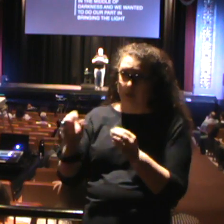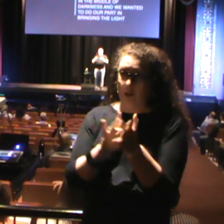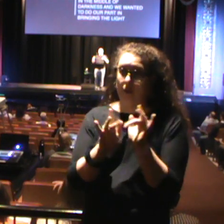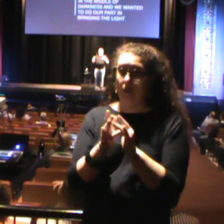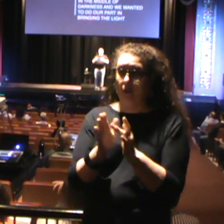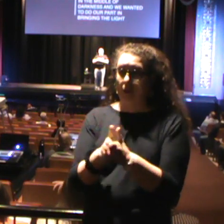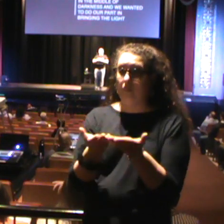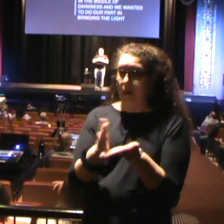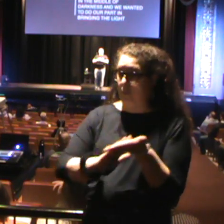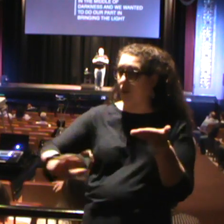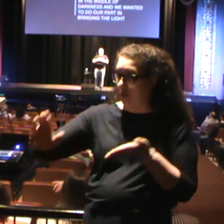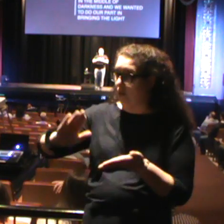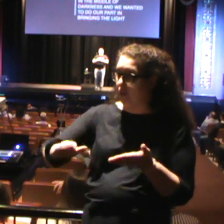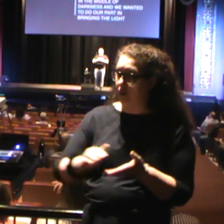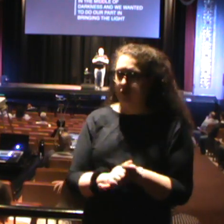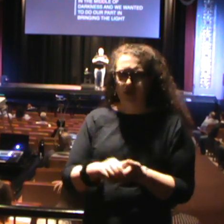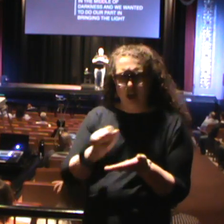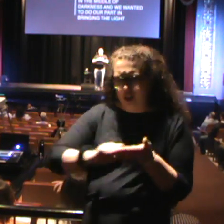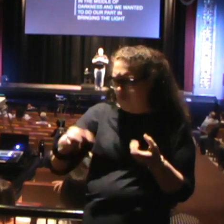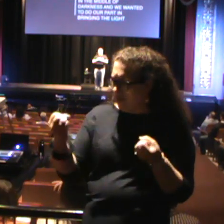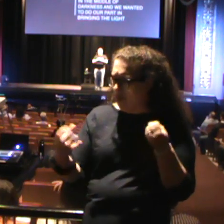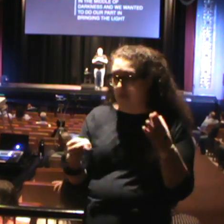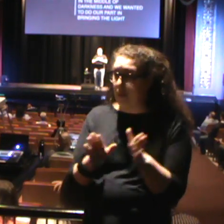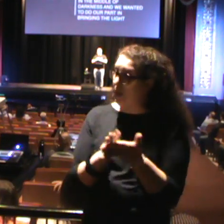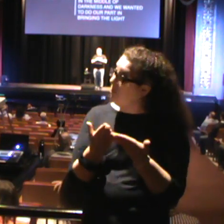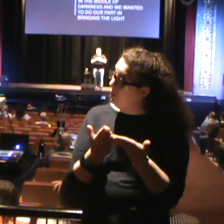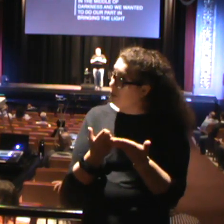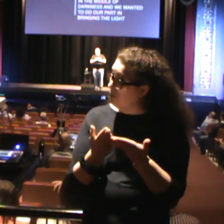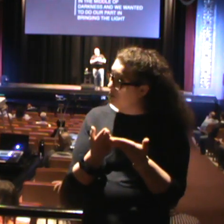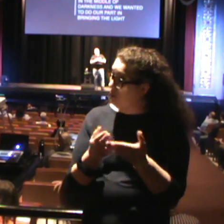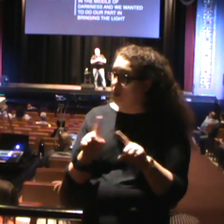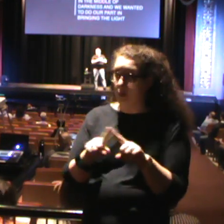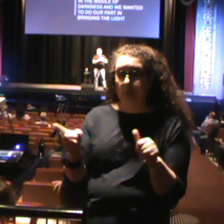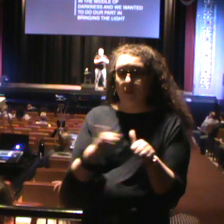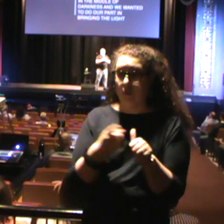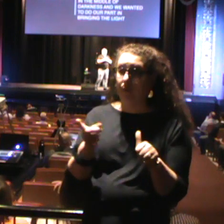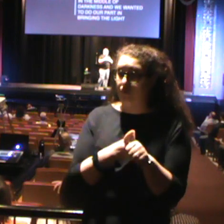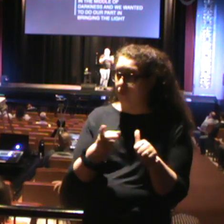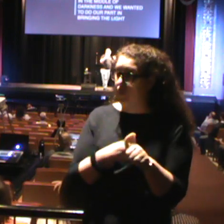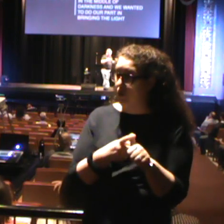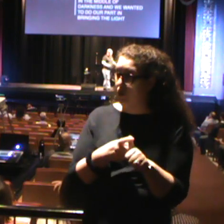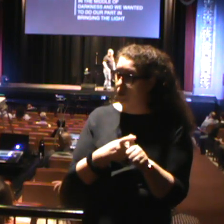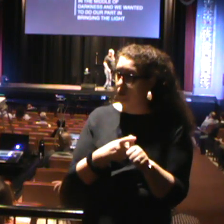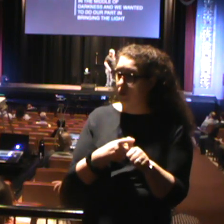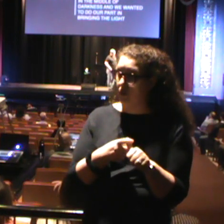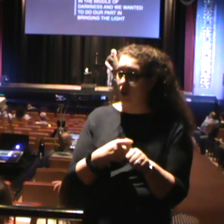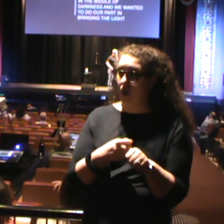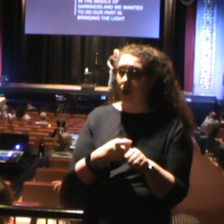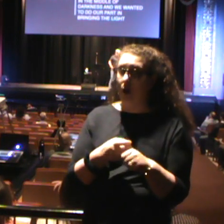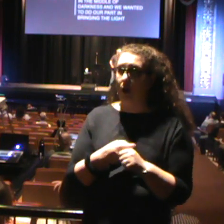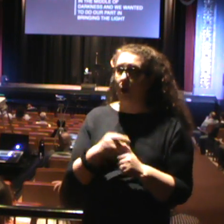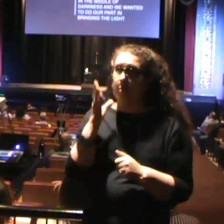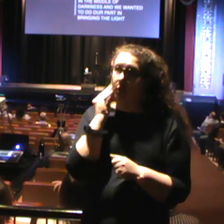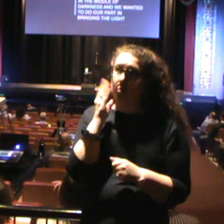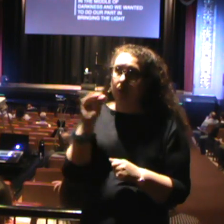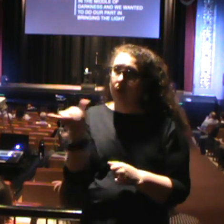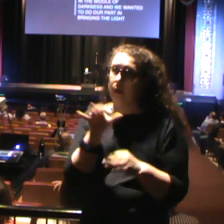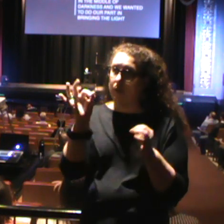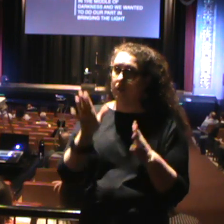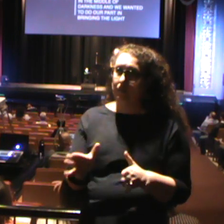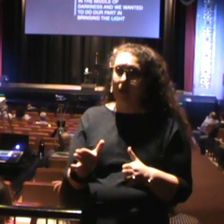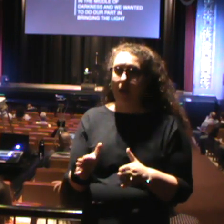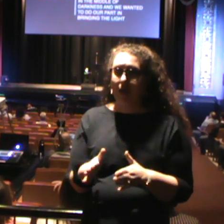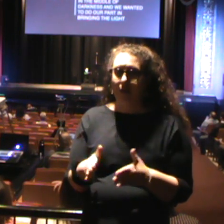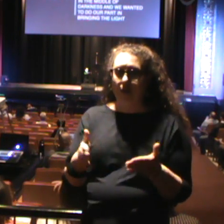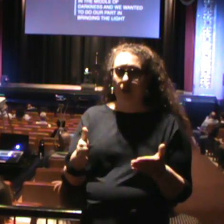He has lots of books. But his first pastorate was an interim pastorate. supposed to be three months. And it was in a place